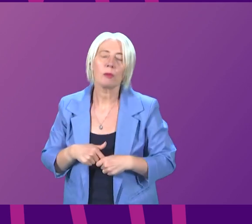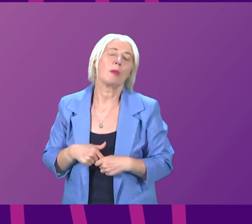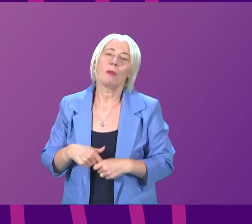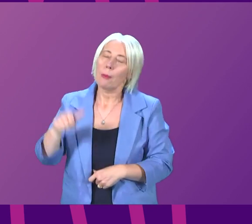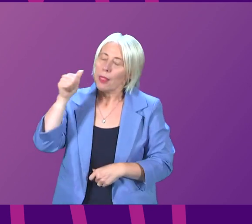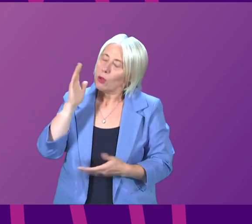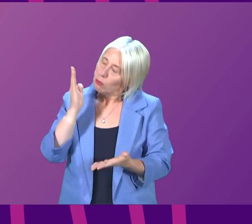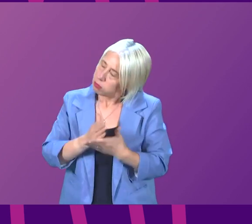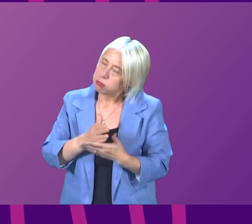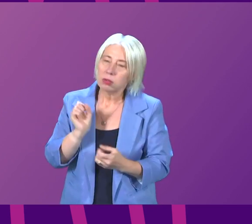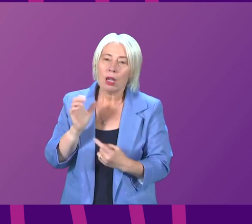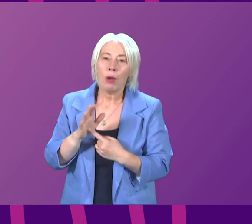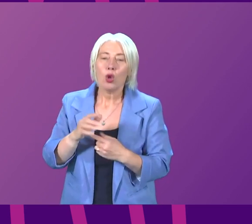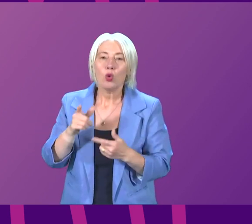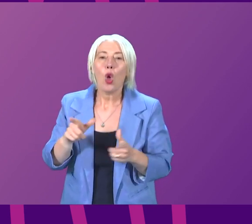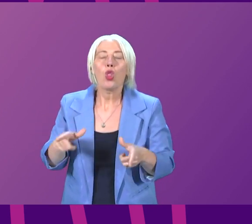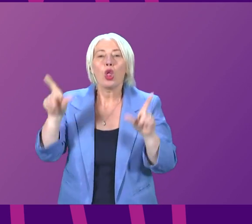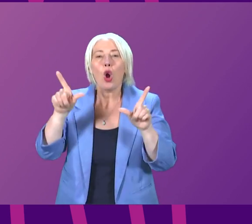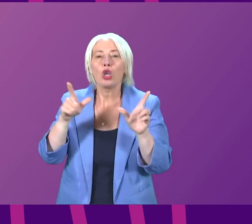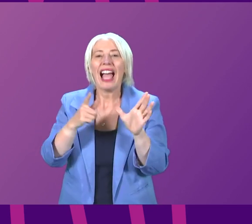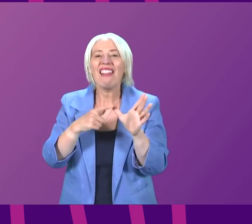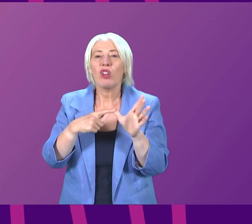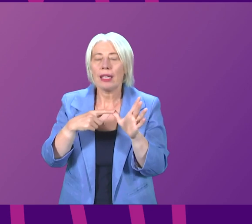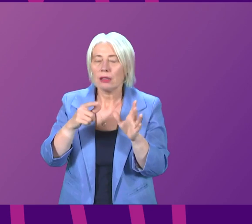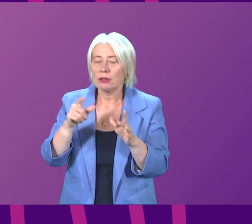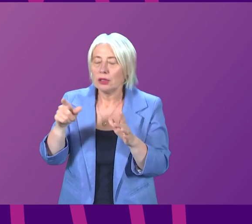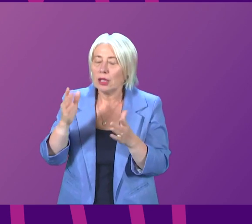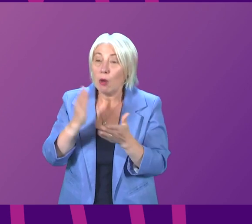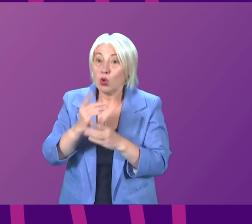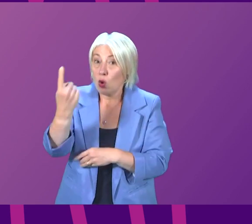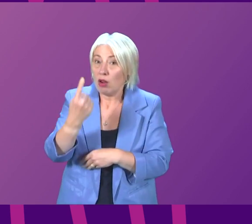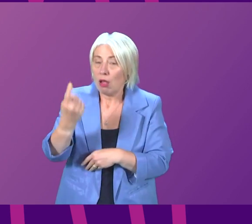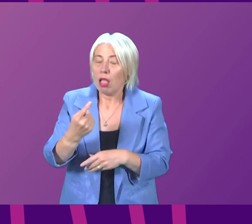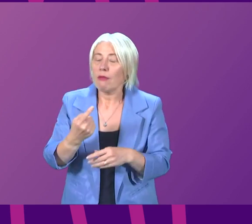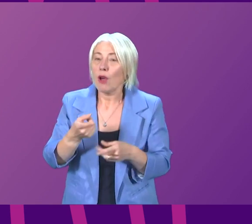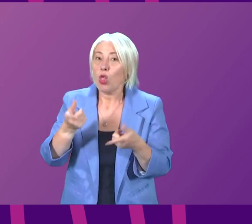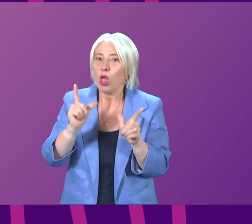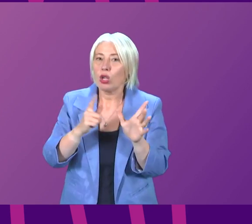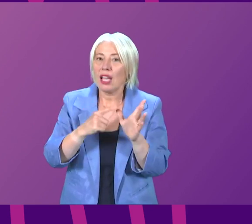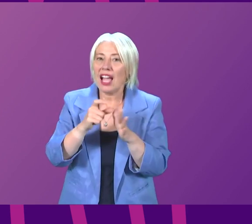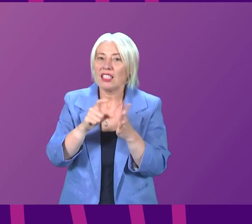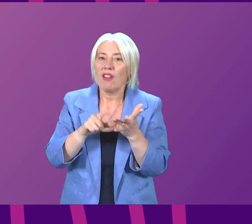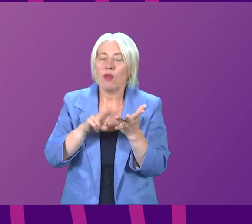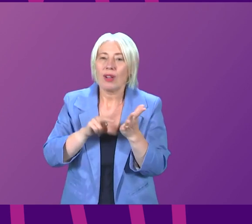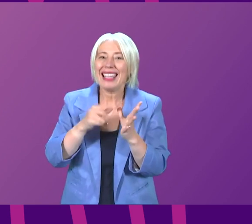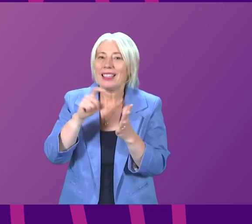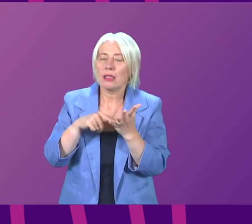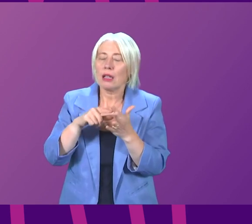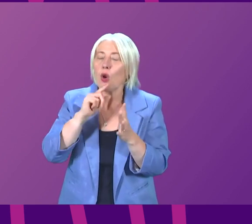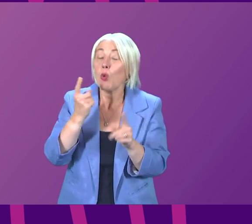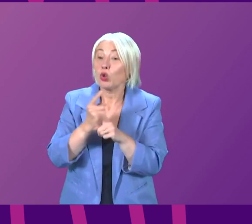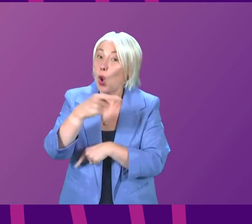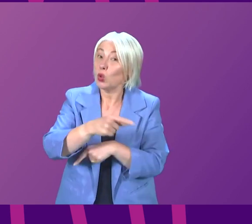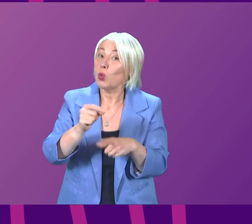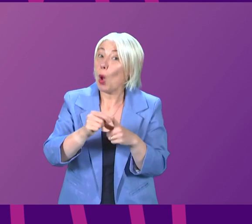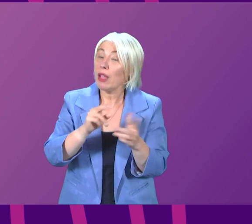extremely important to the Lord Advocate and I'm sure she would be willing to speak to Pauline McNeill and indeed provide further